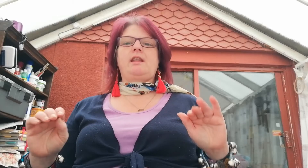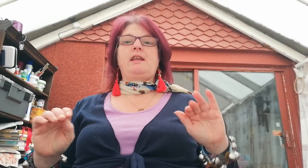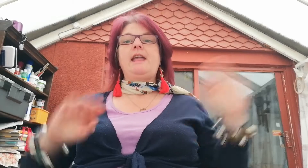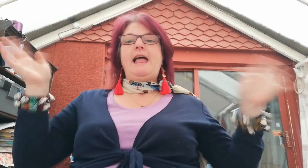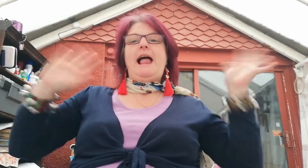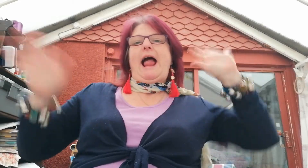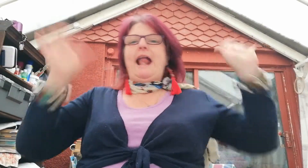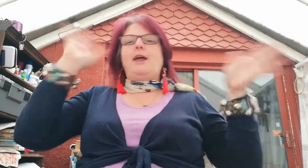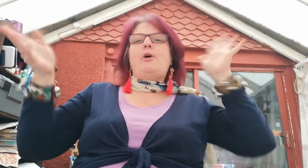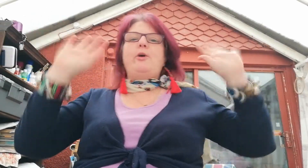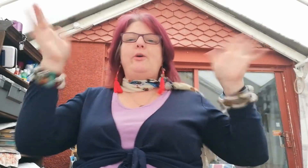Hello!